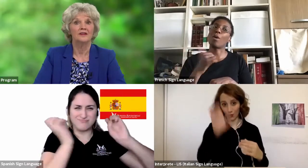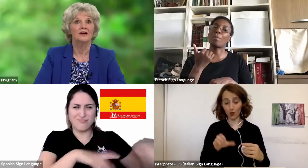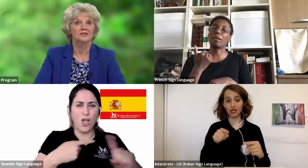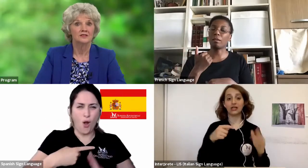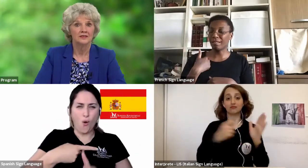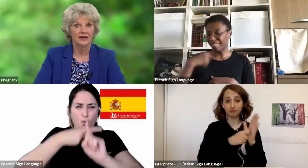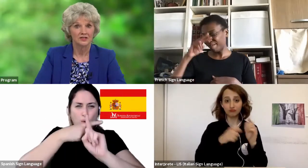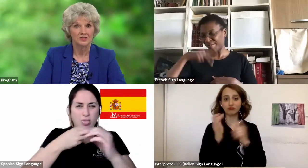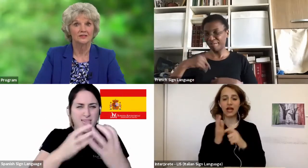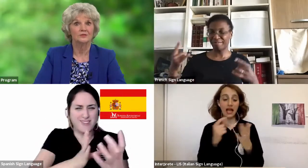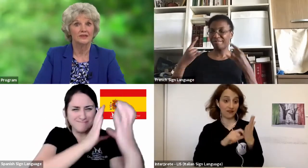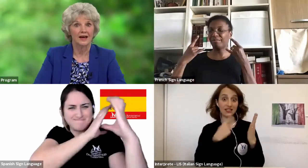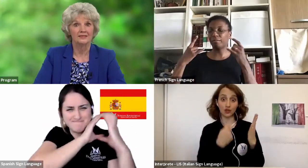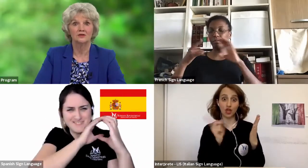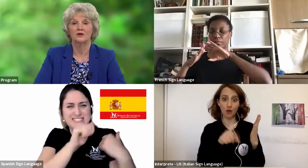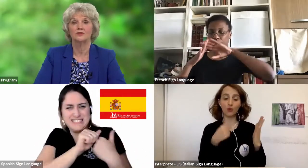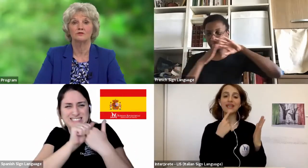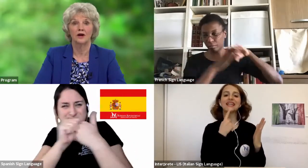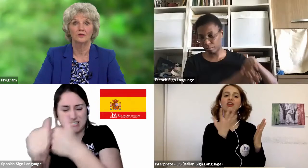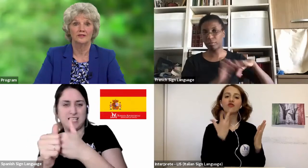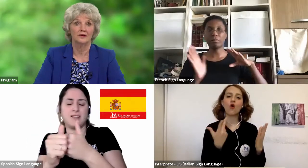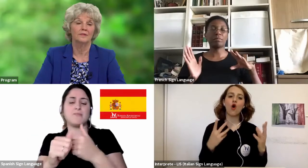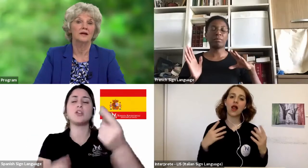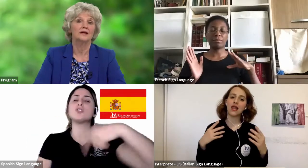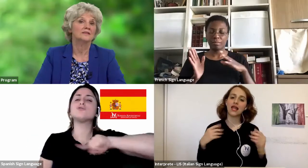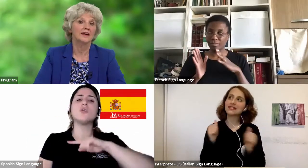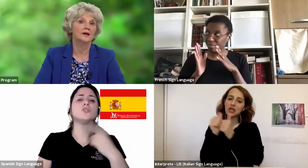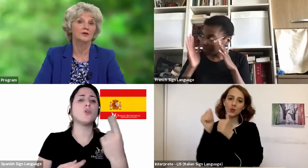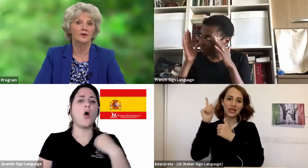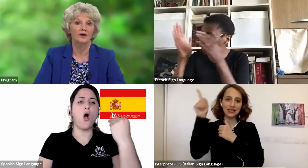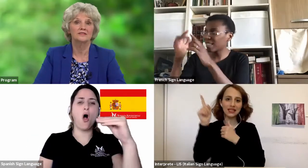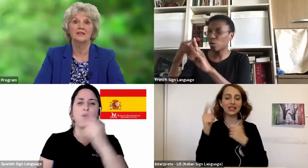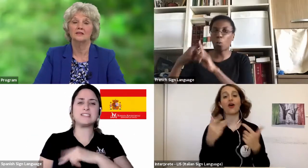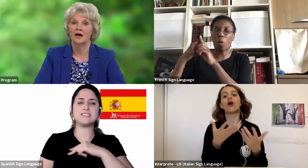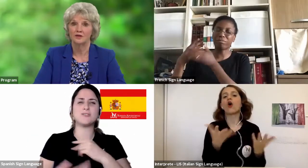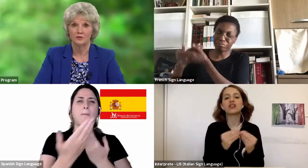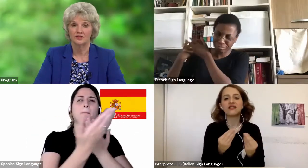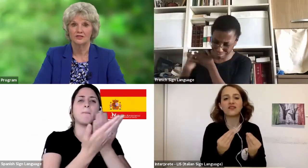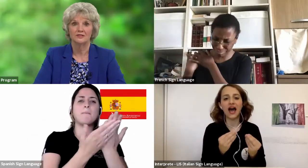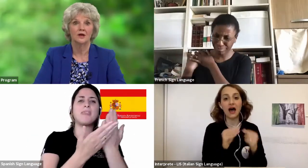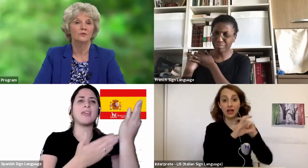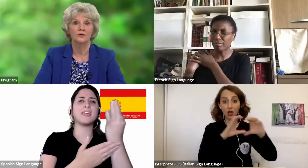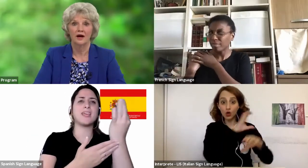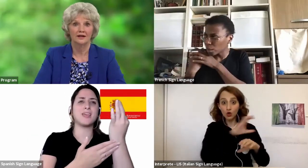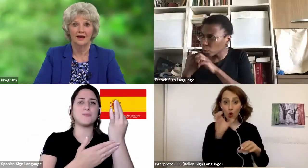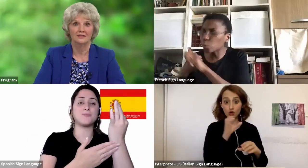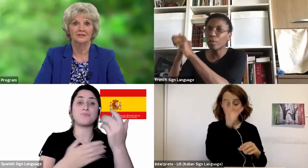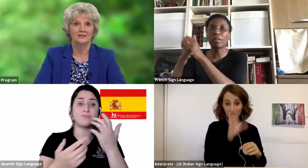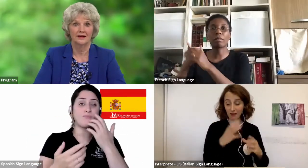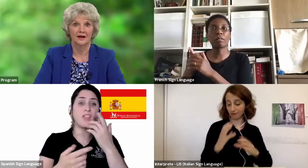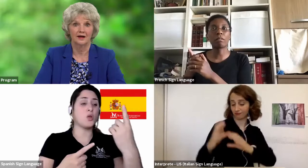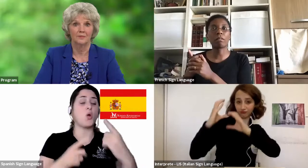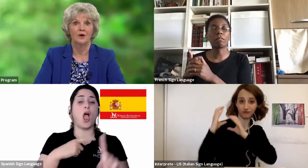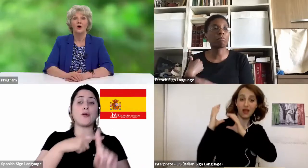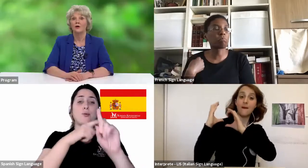I believe that Jesus was asking those who followed him to take up a cross that non-Christians were not asked